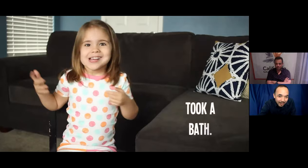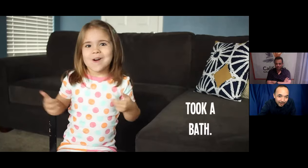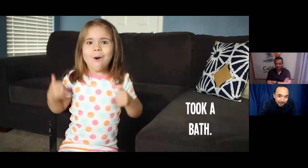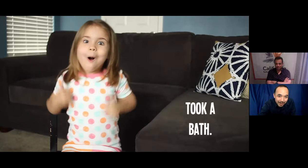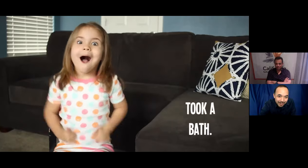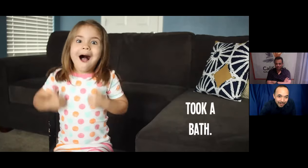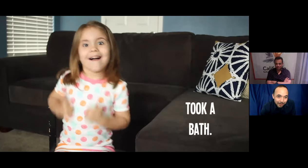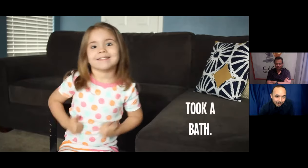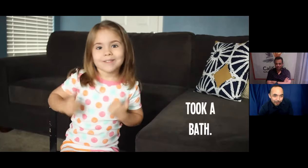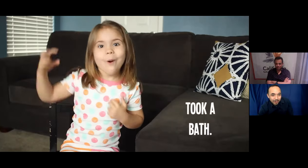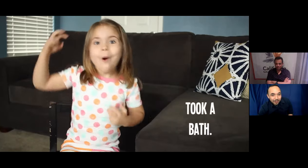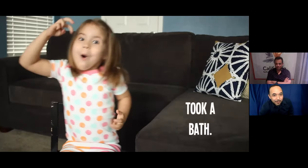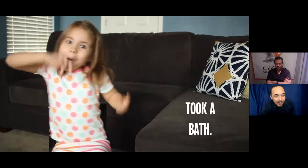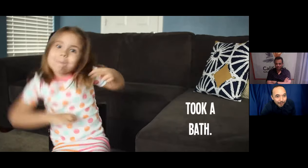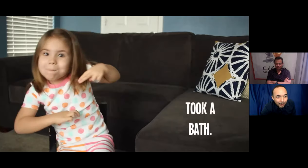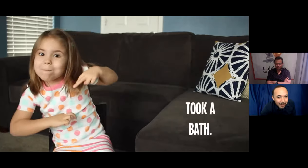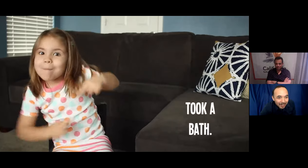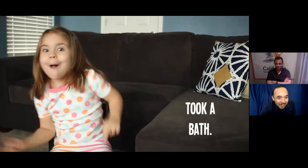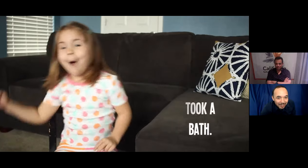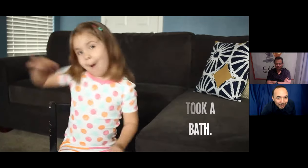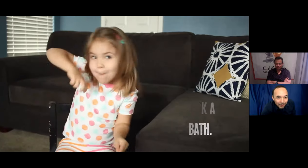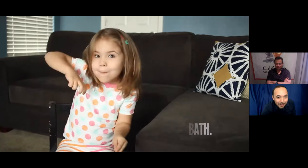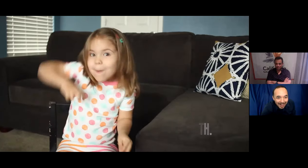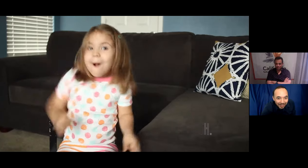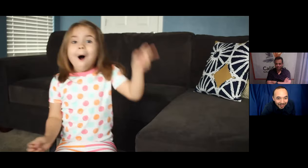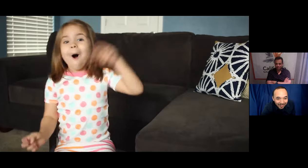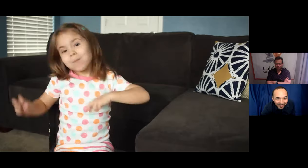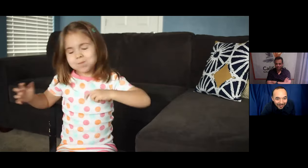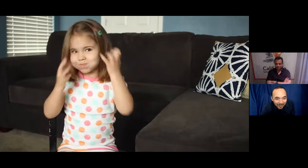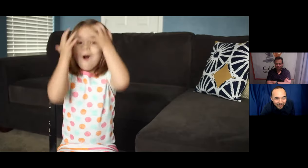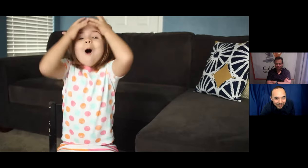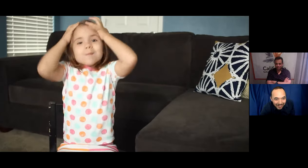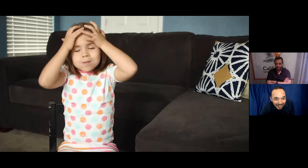It was bedtime soon, and the five little monkeys took a bath.